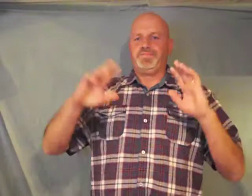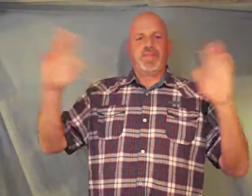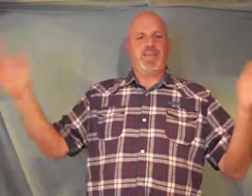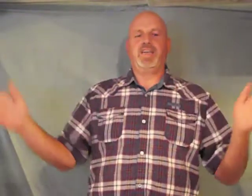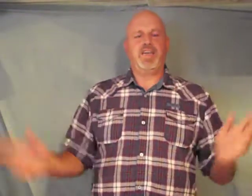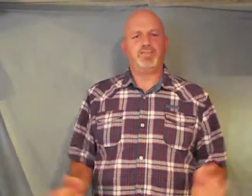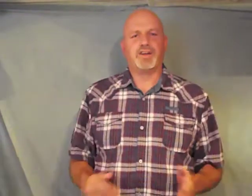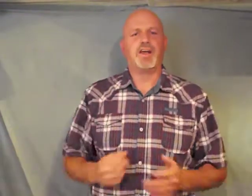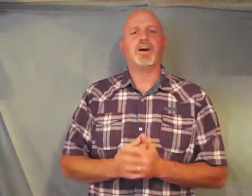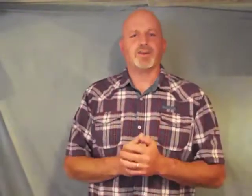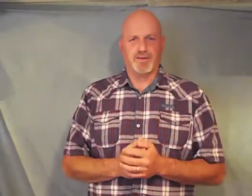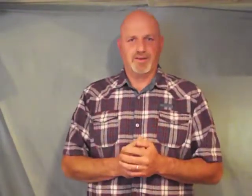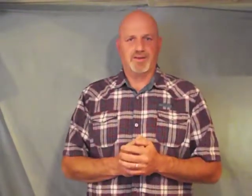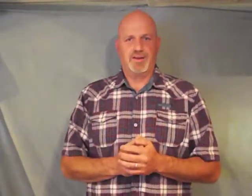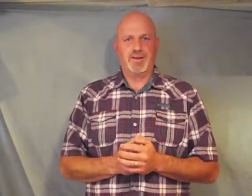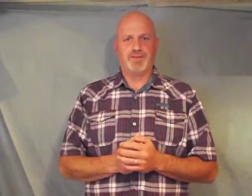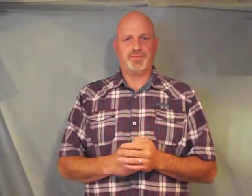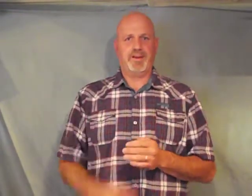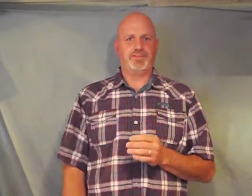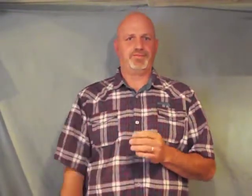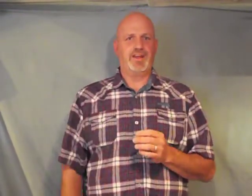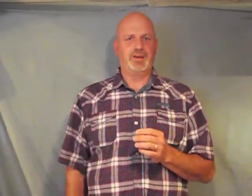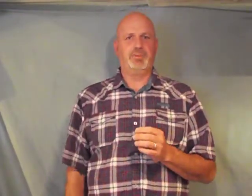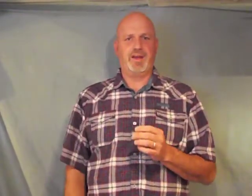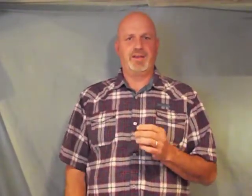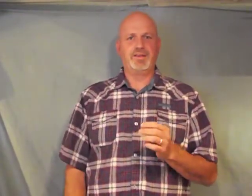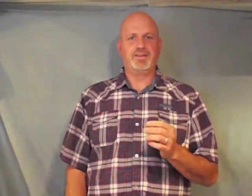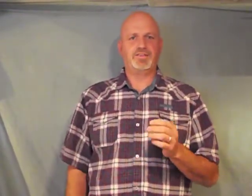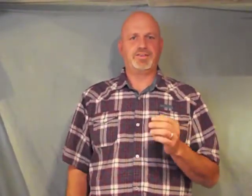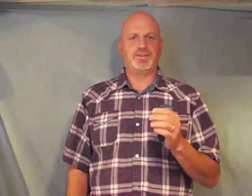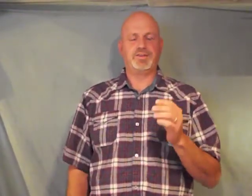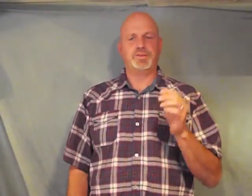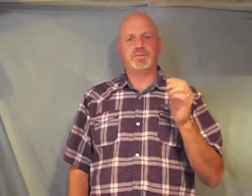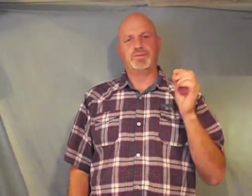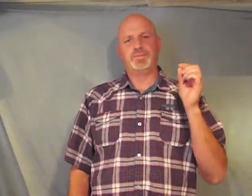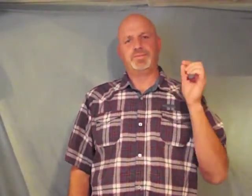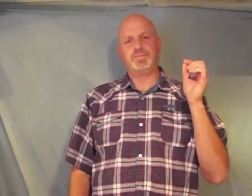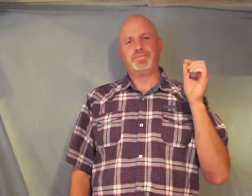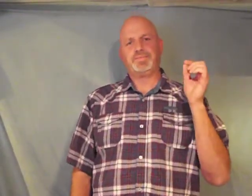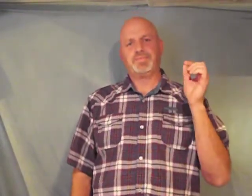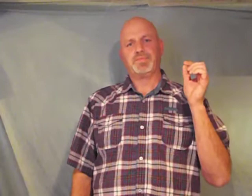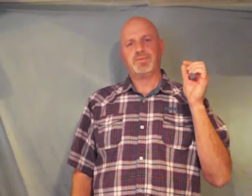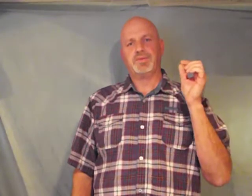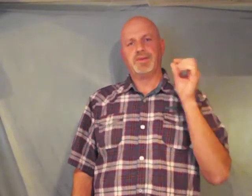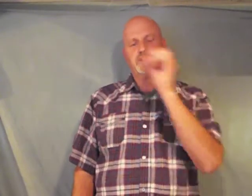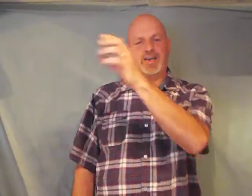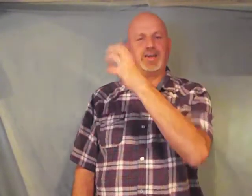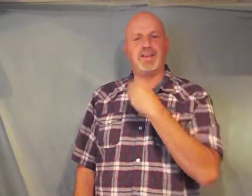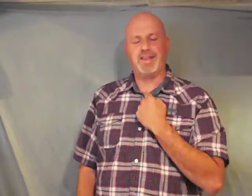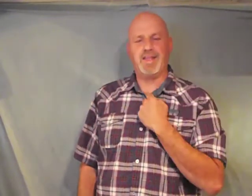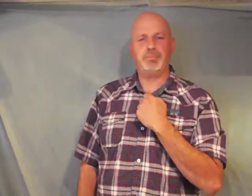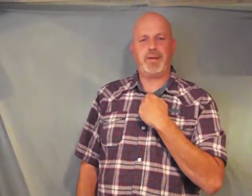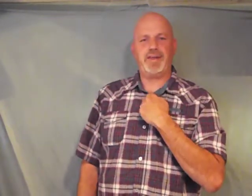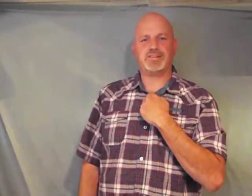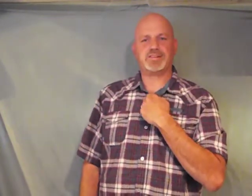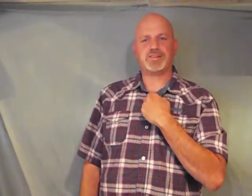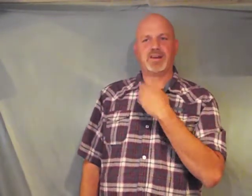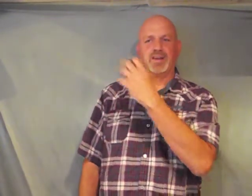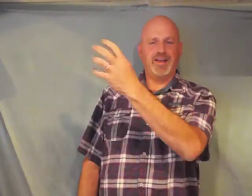even longer if need be to get that peace that